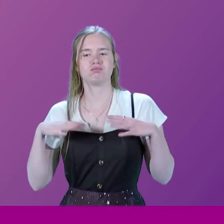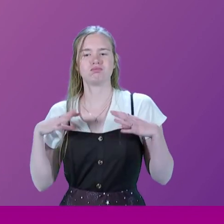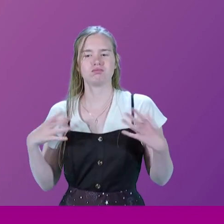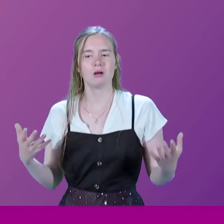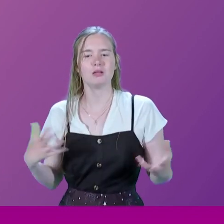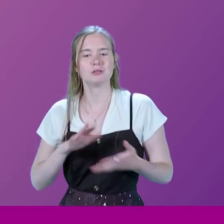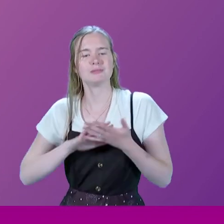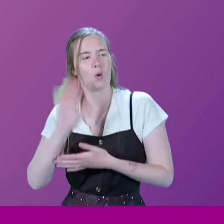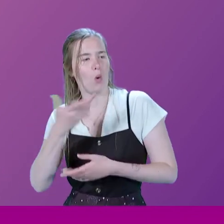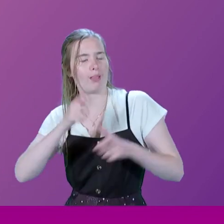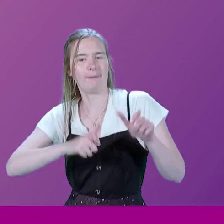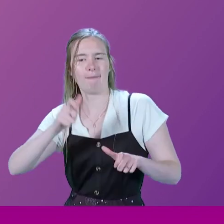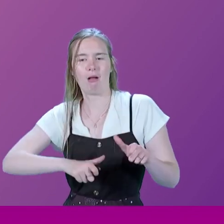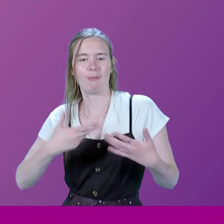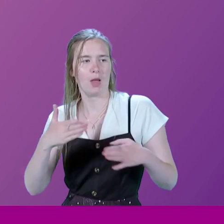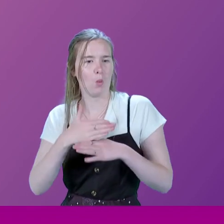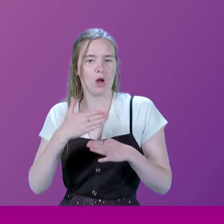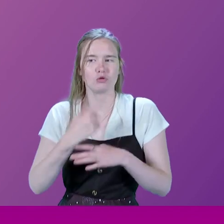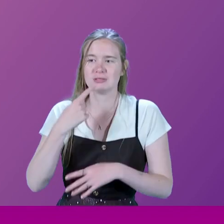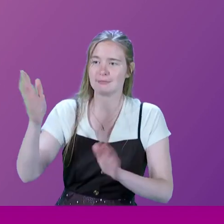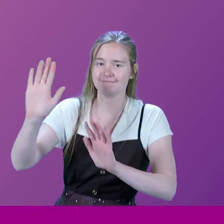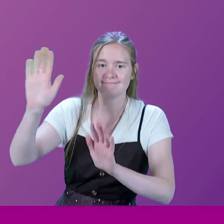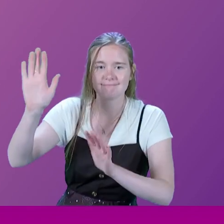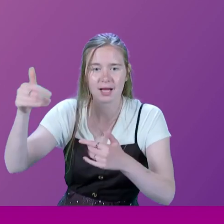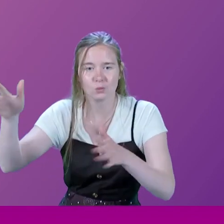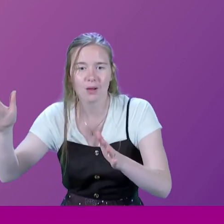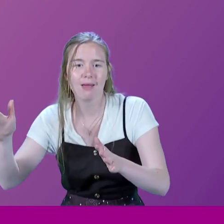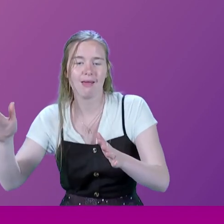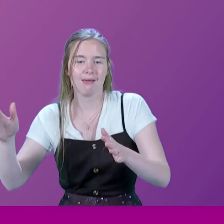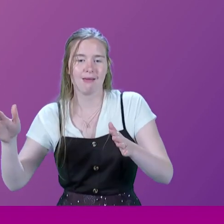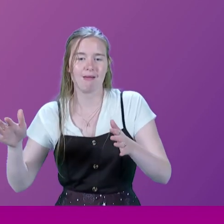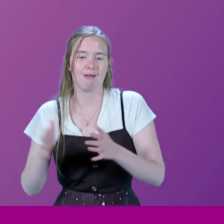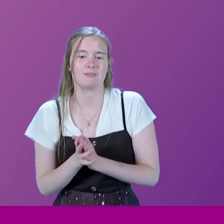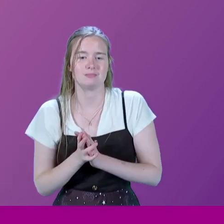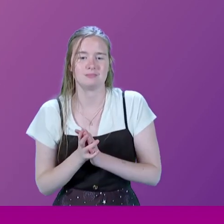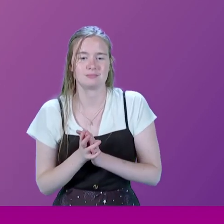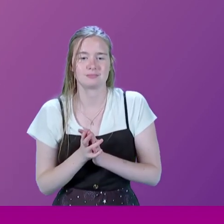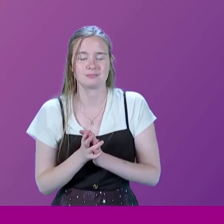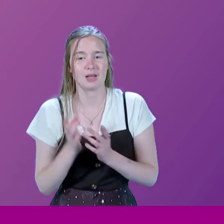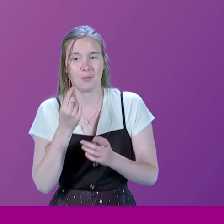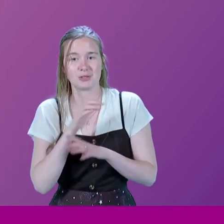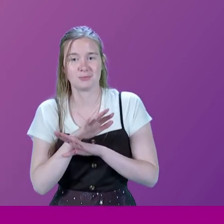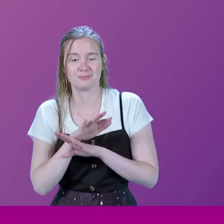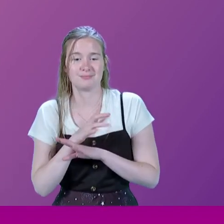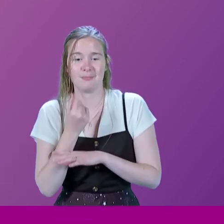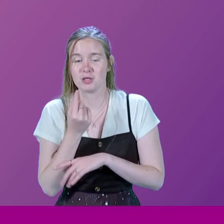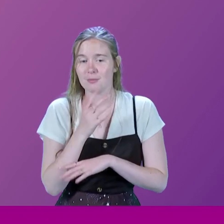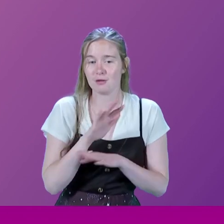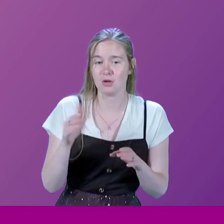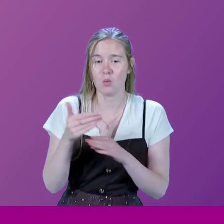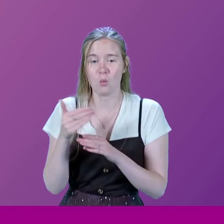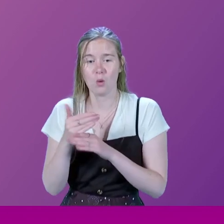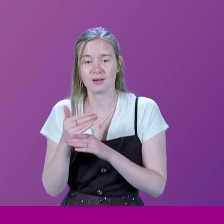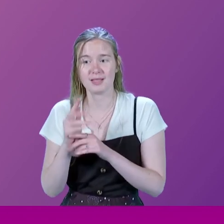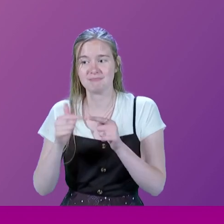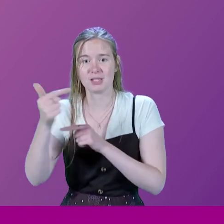all the people I work with, you know, you say goodbye to them on a Friday, they may or may not be working